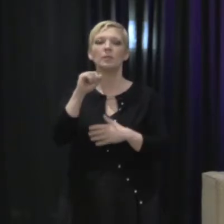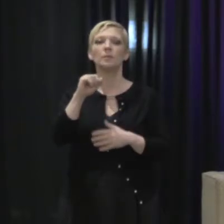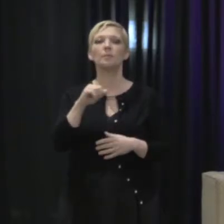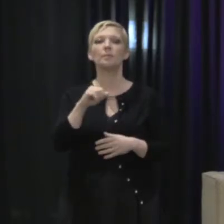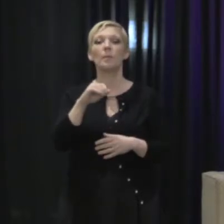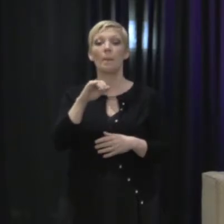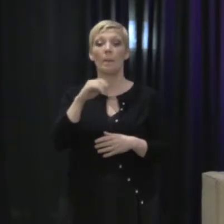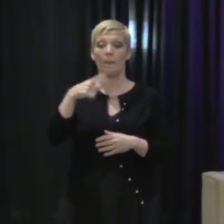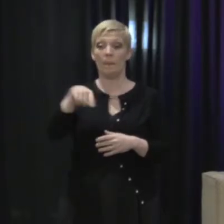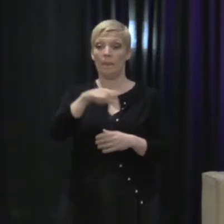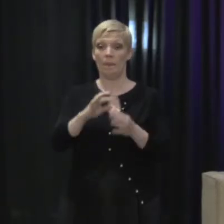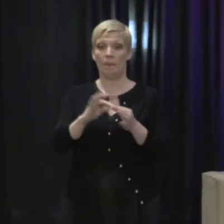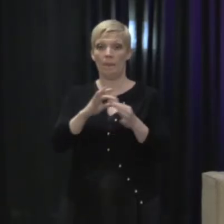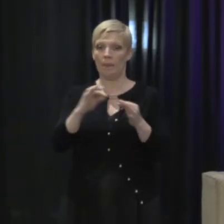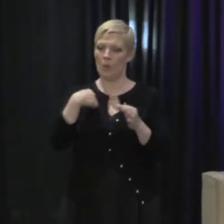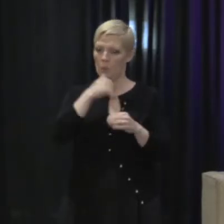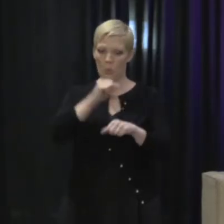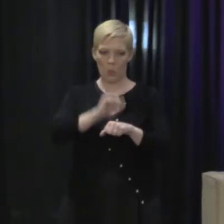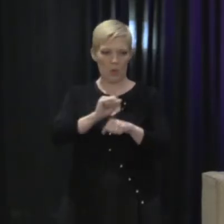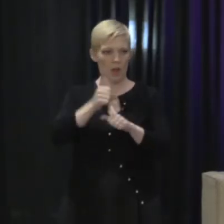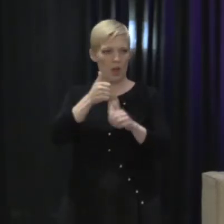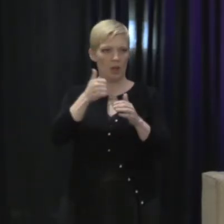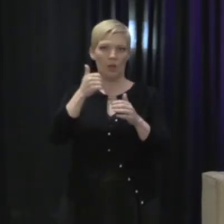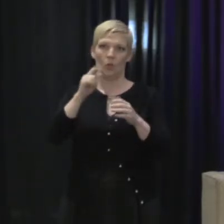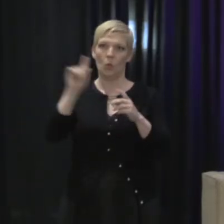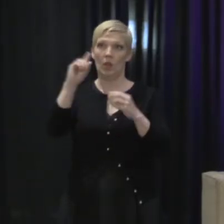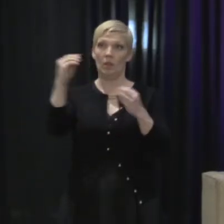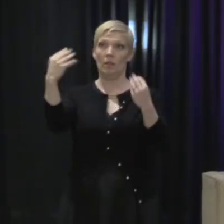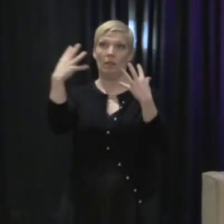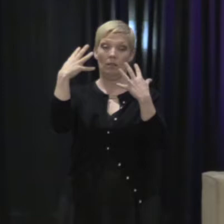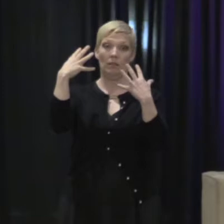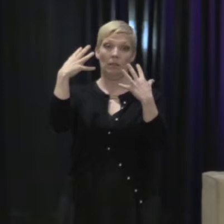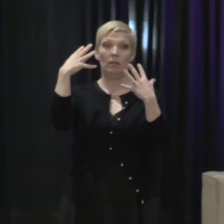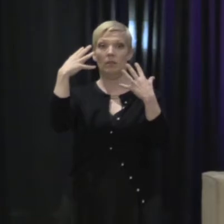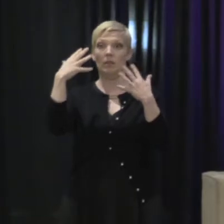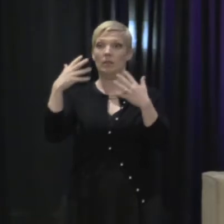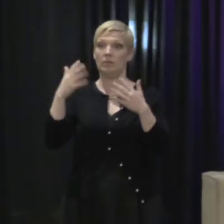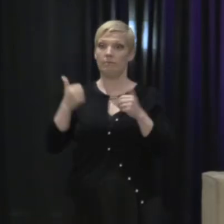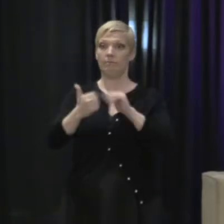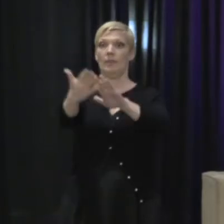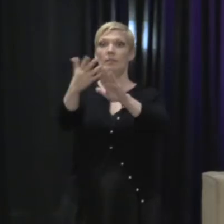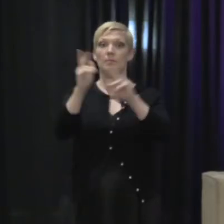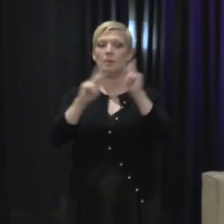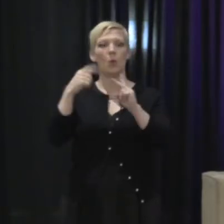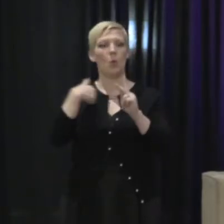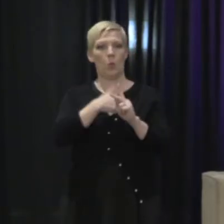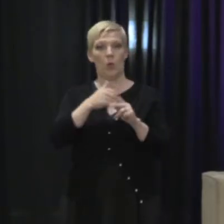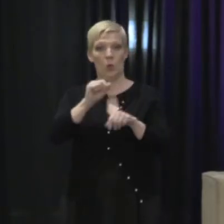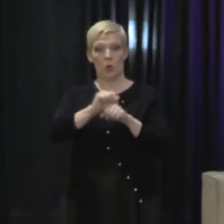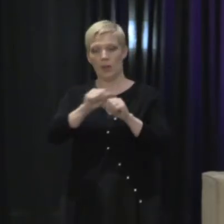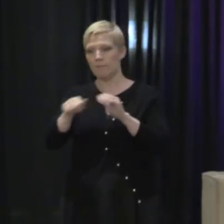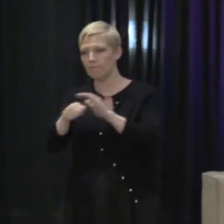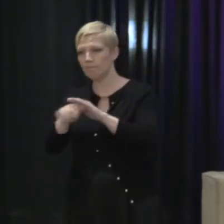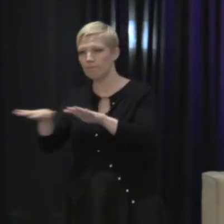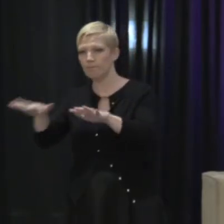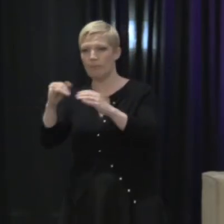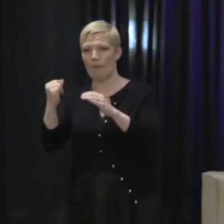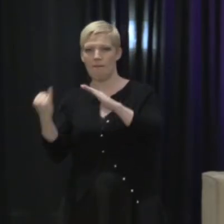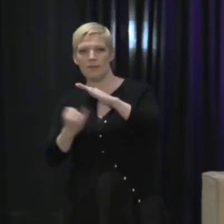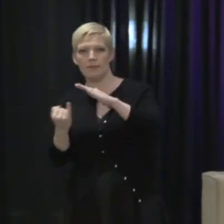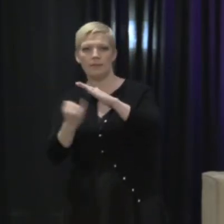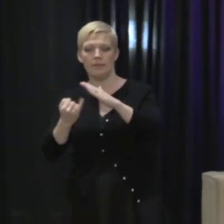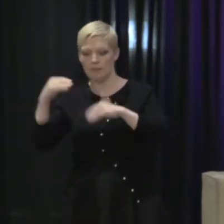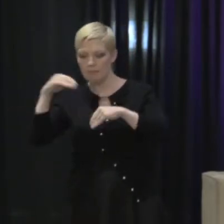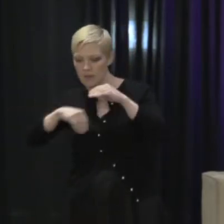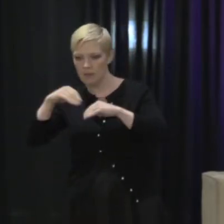we do not work under the bright lights or the big screen. We work in the shadows of society, in isolated fields and packing